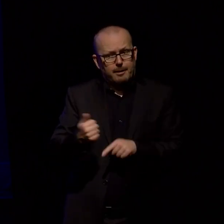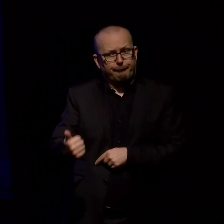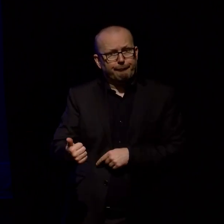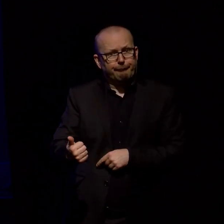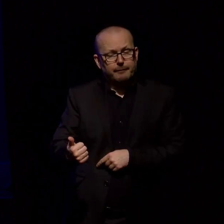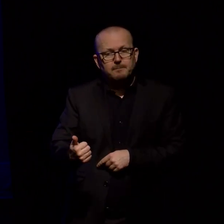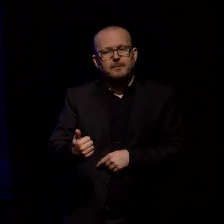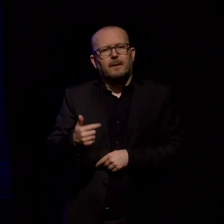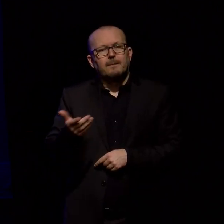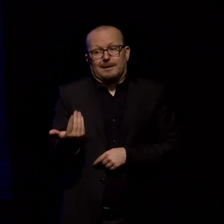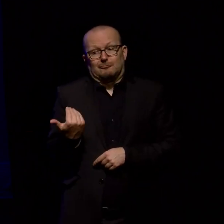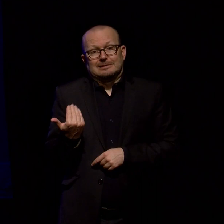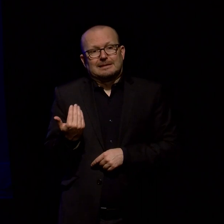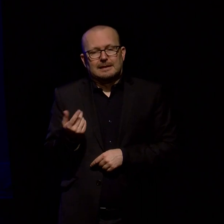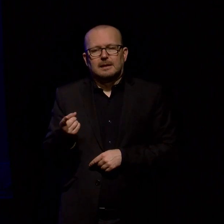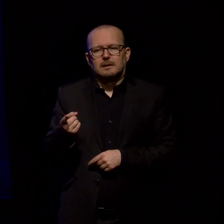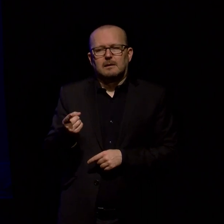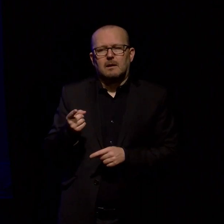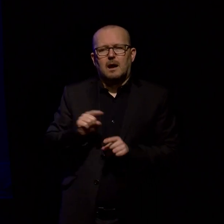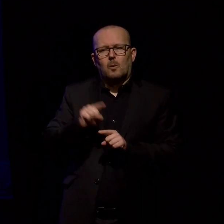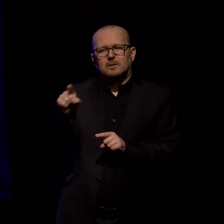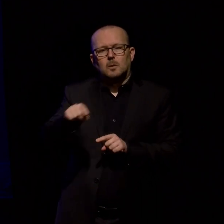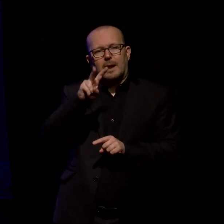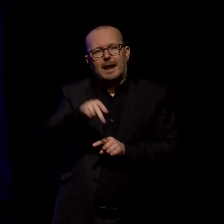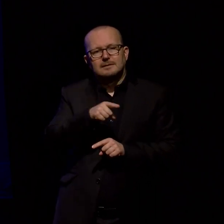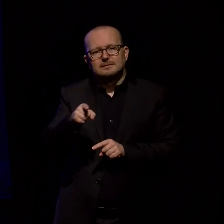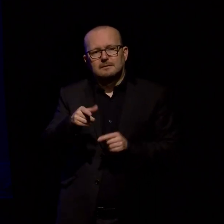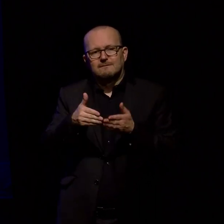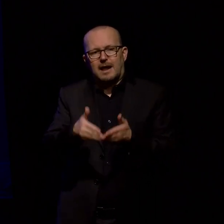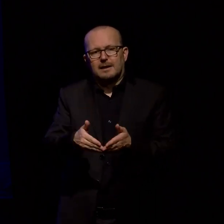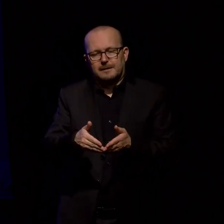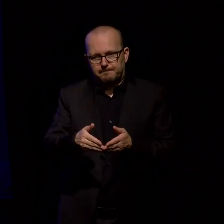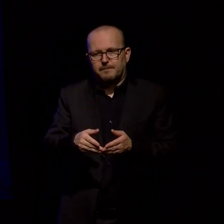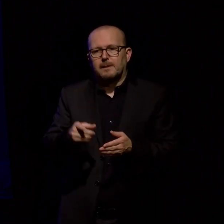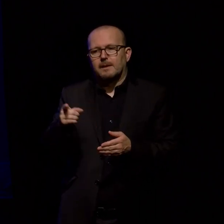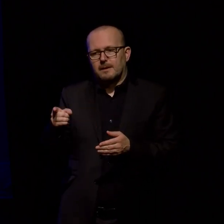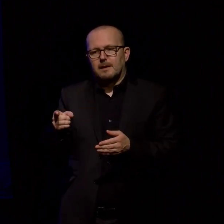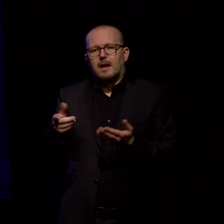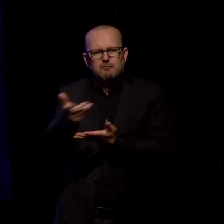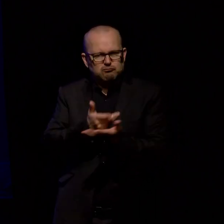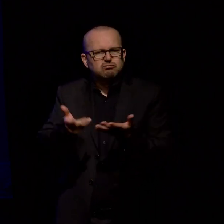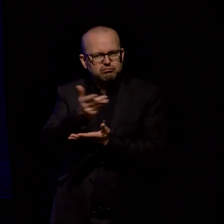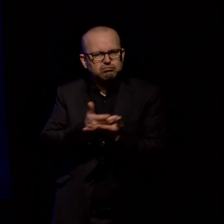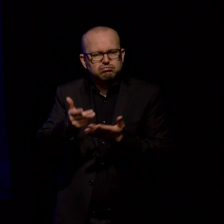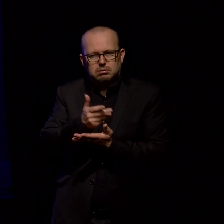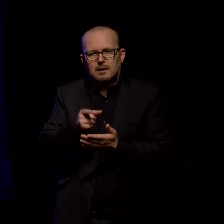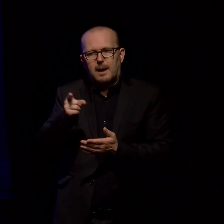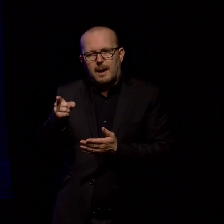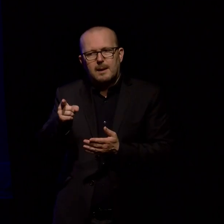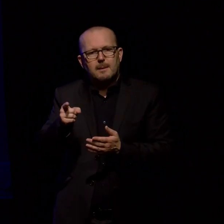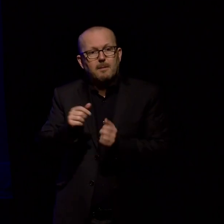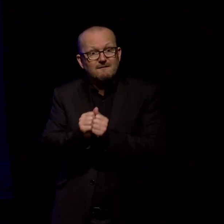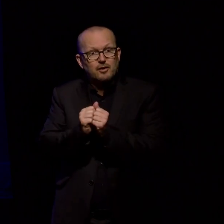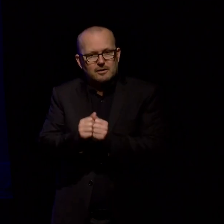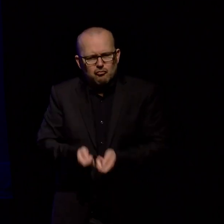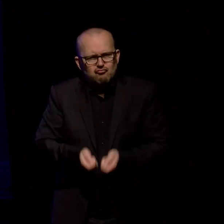with friends around a fire in the Henderson Valley my friend Matt brought up this map and he observed how compact the cat rangers